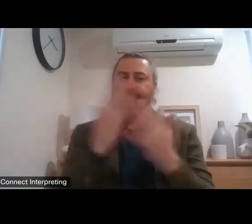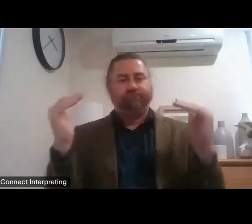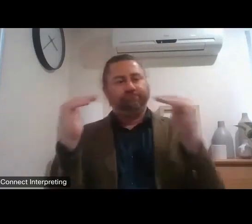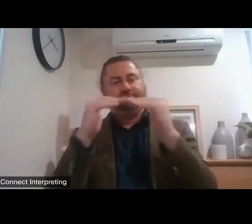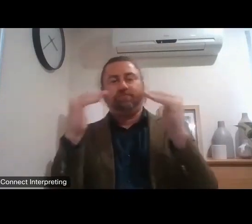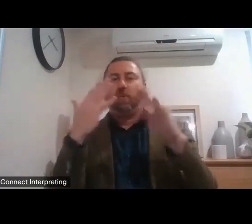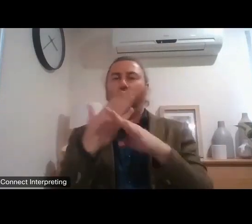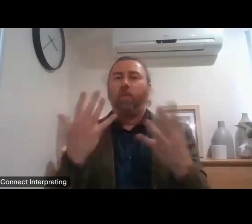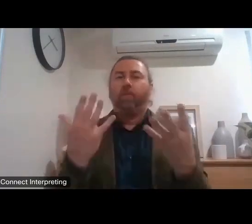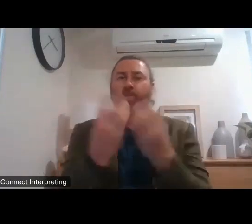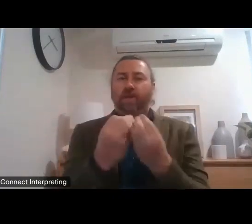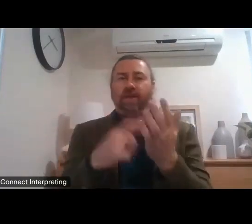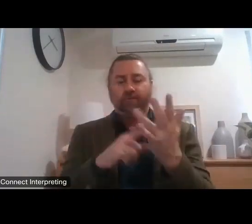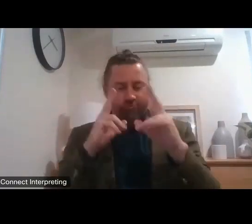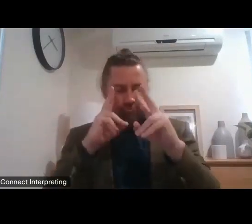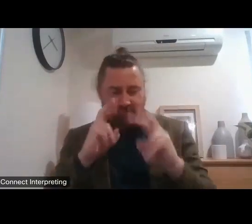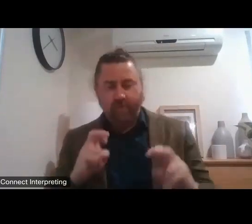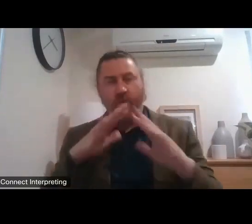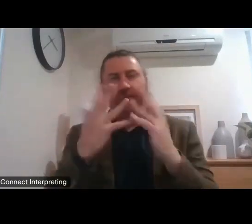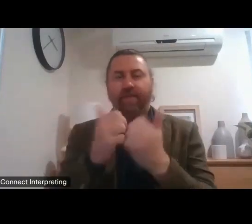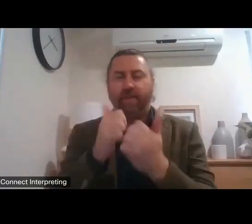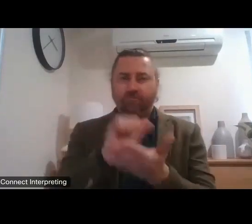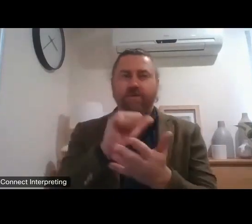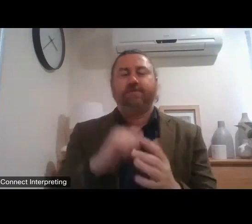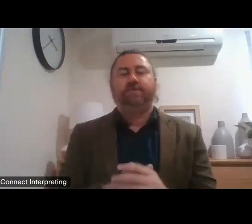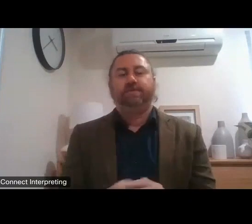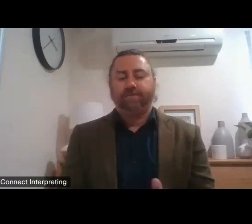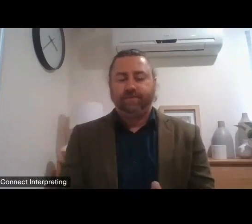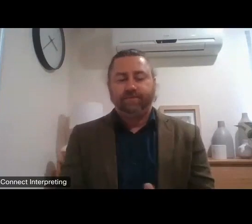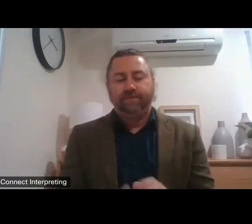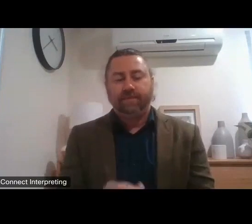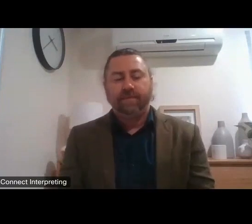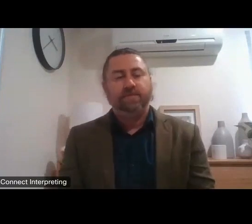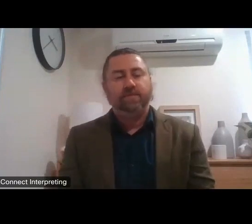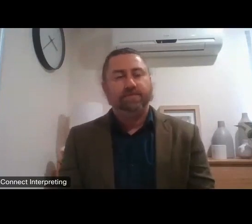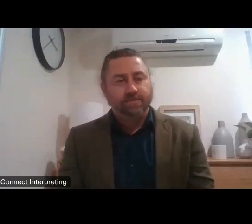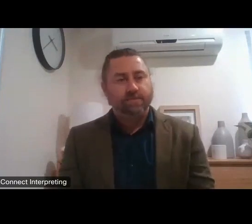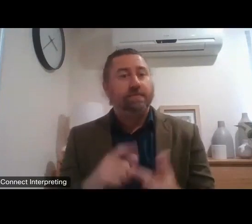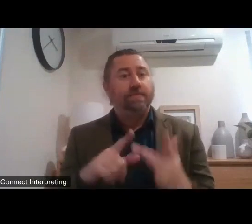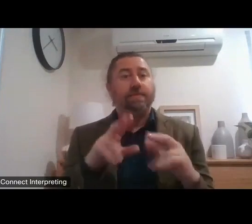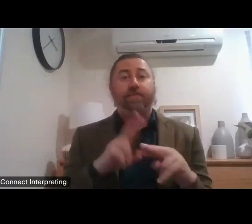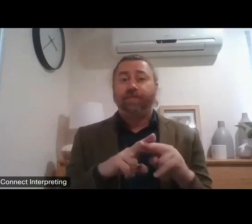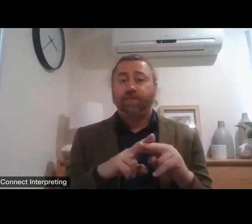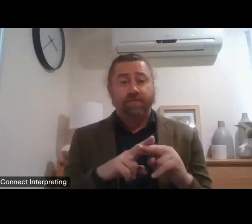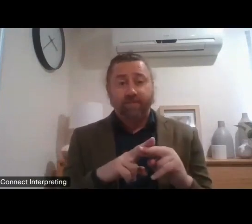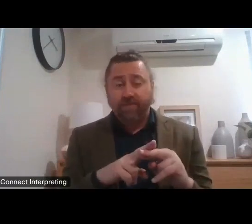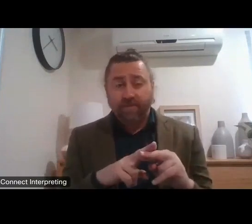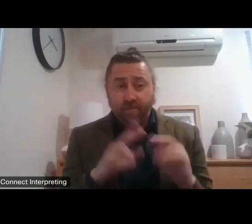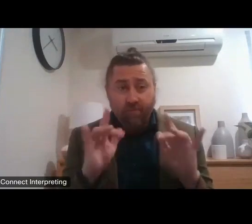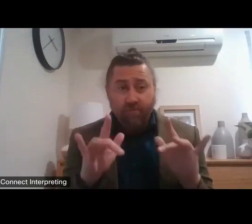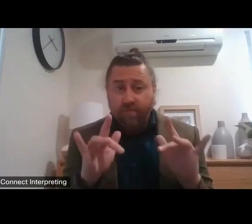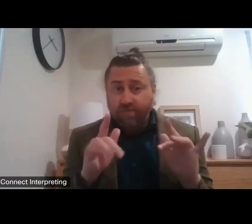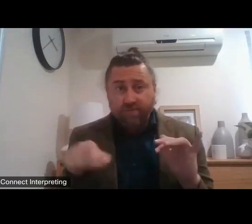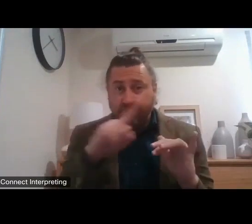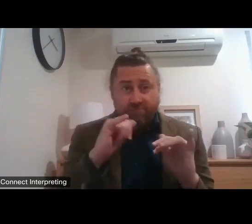review. So if you haven't already, there's